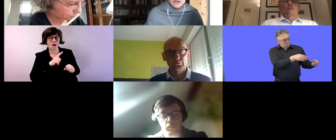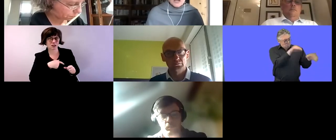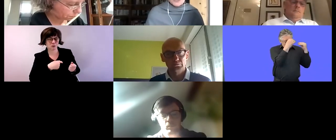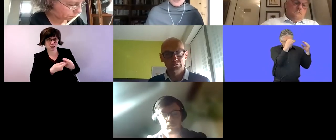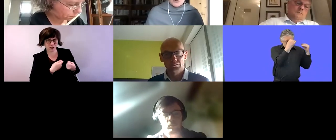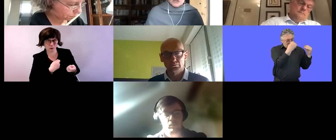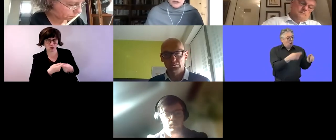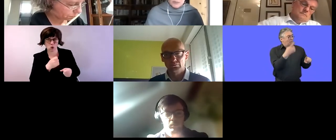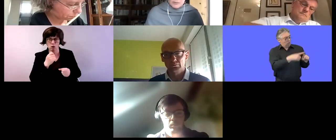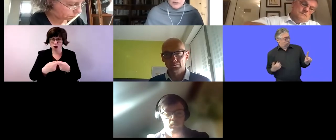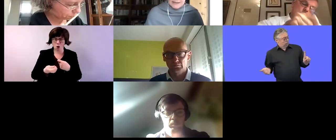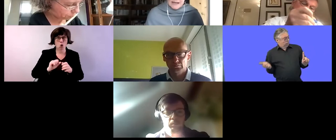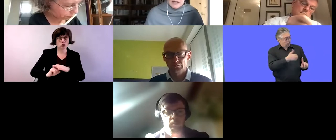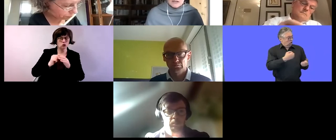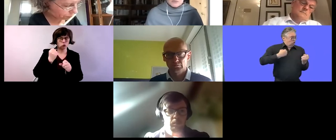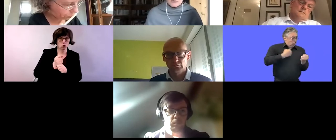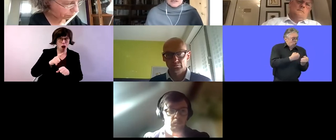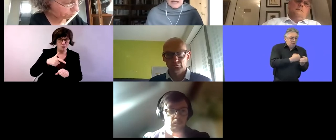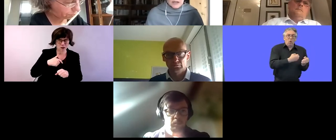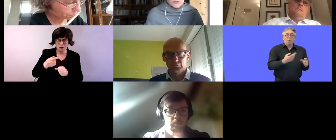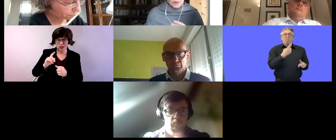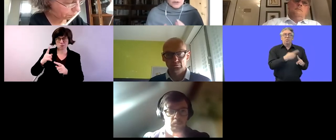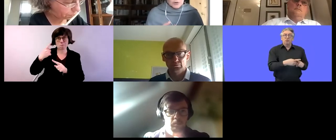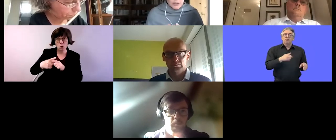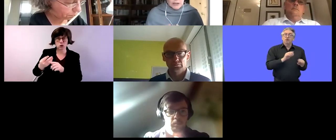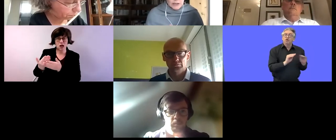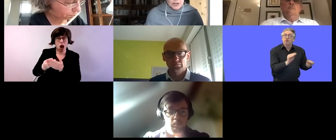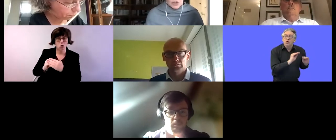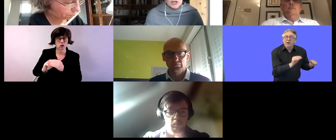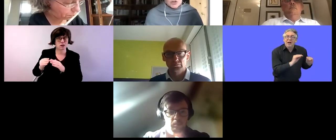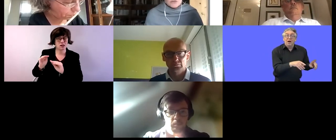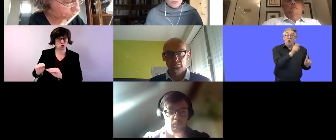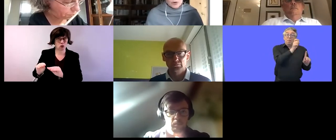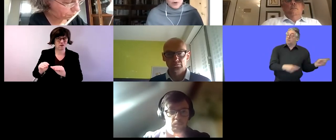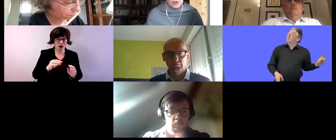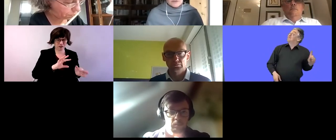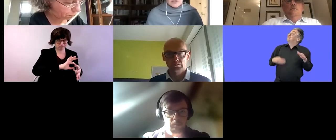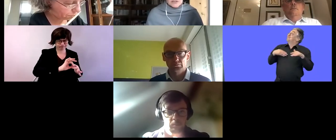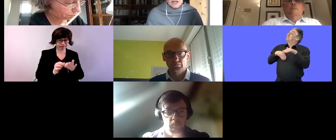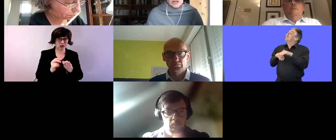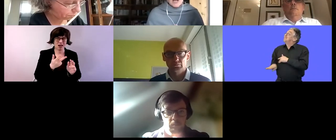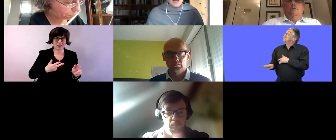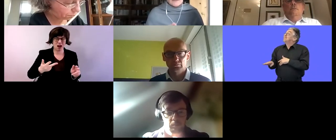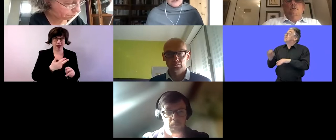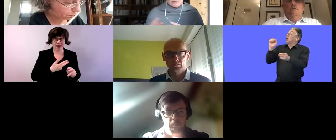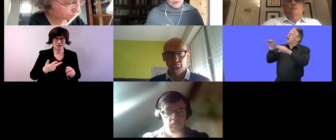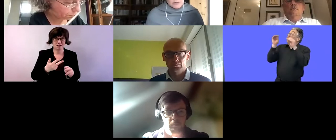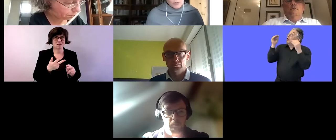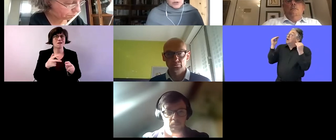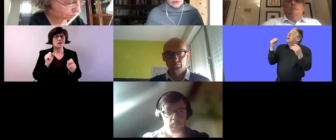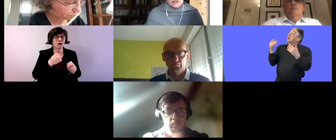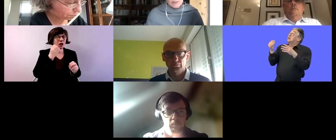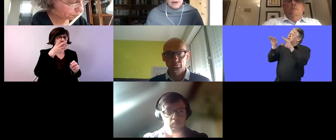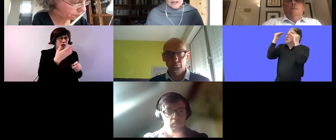training so the young people selected would attend for some training and education for one part of the day and then they would be